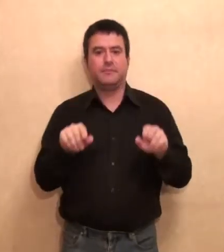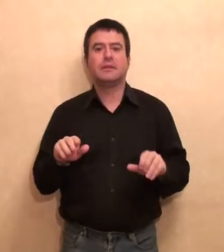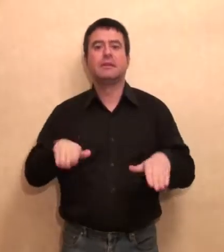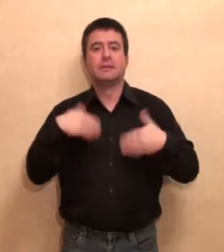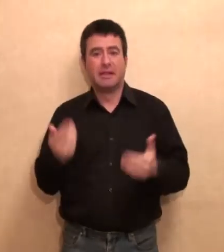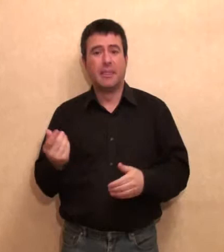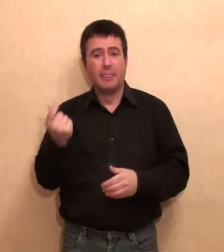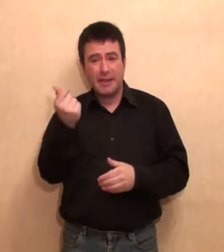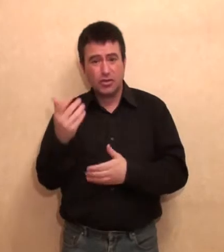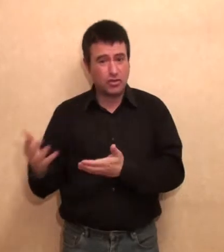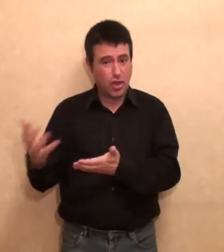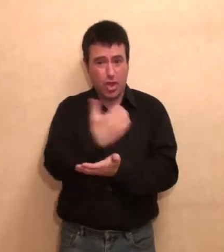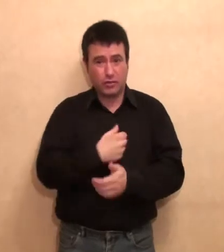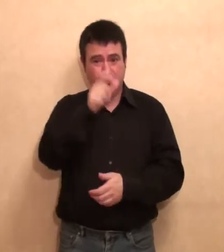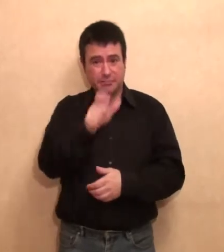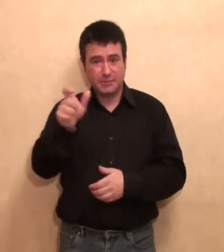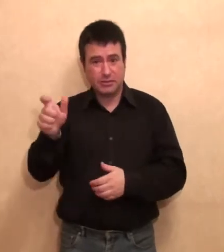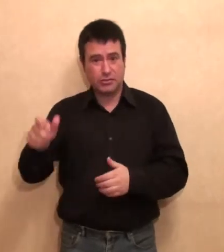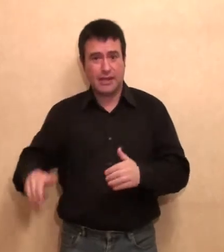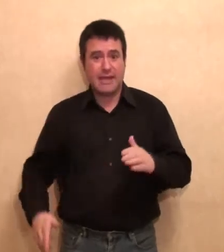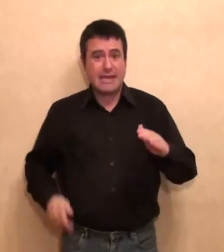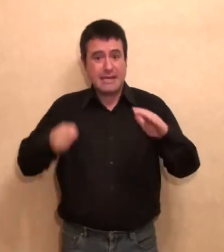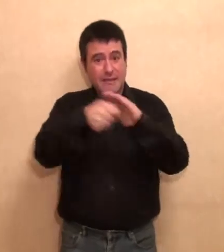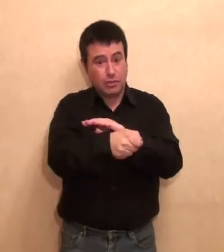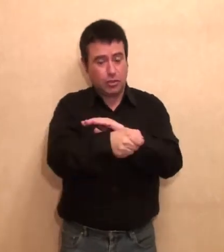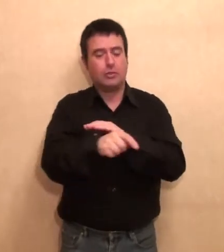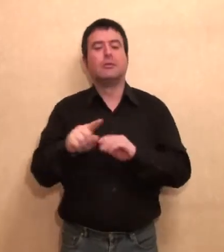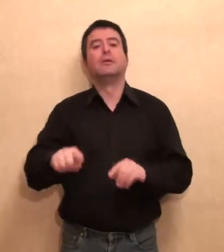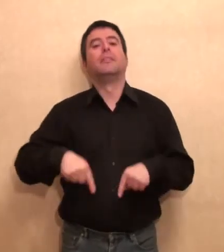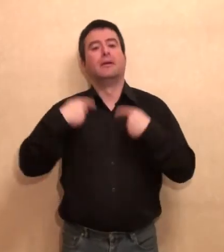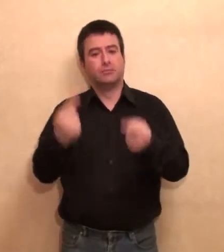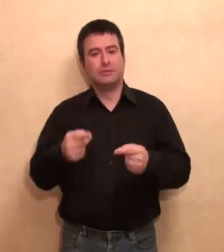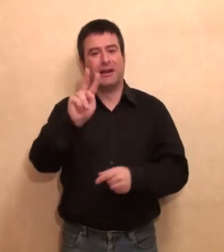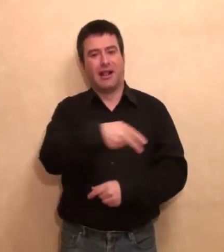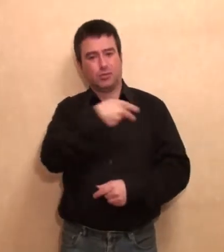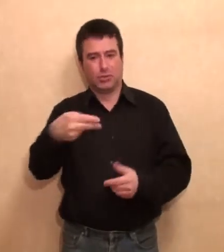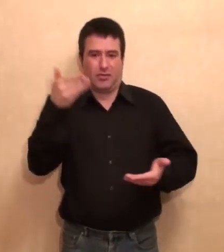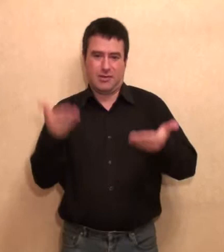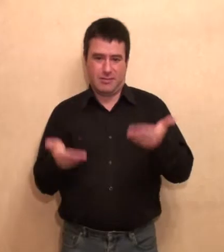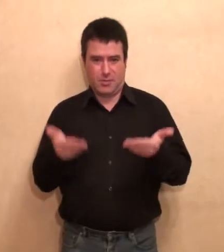You're not gonna to won't But I You're it's too hard to break down some of the No,